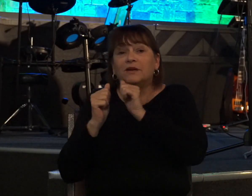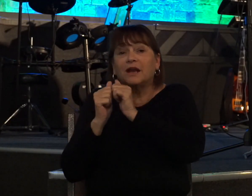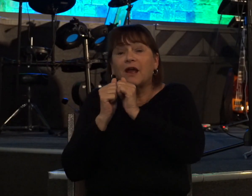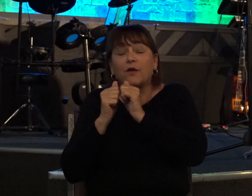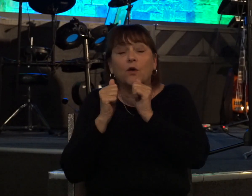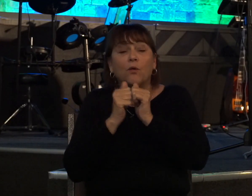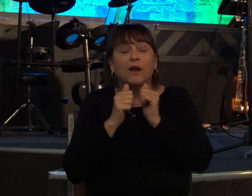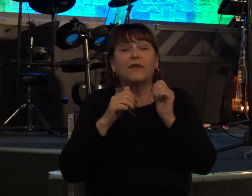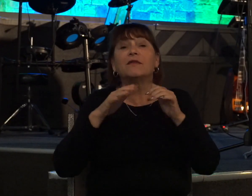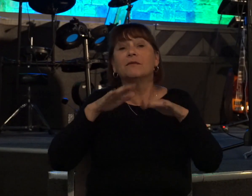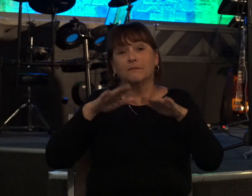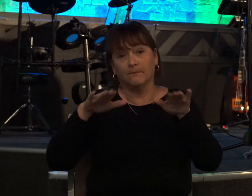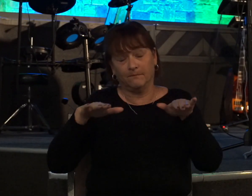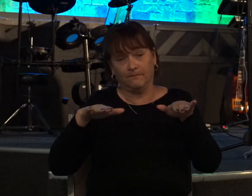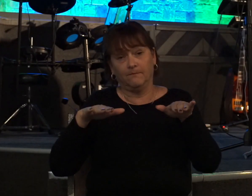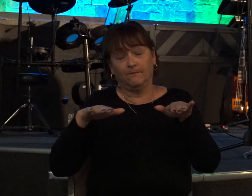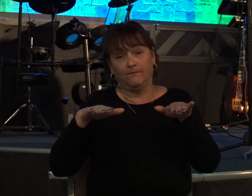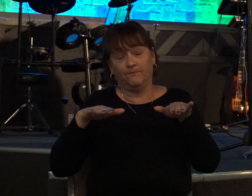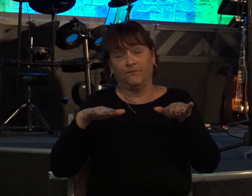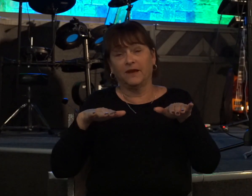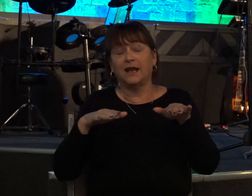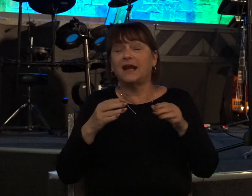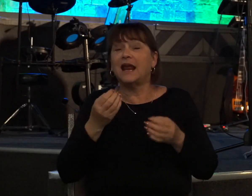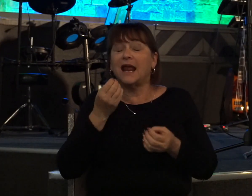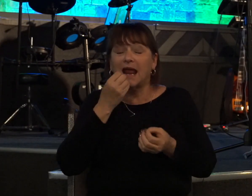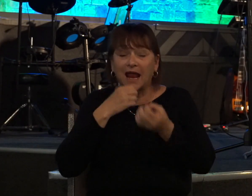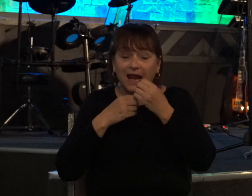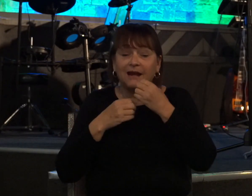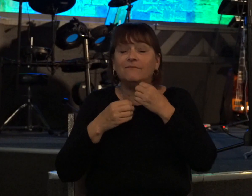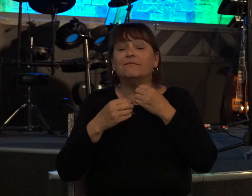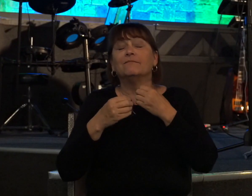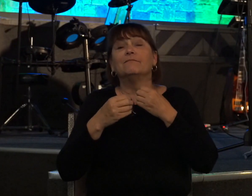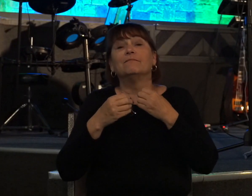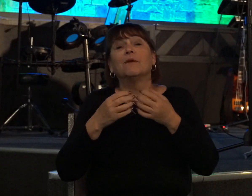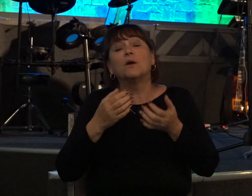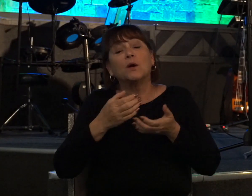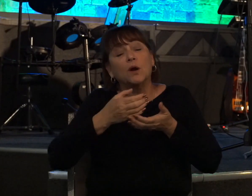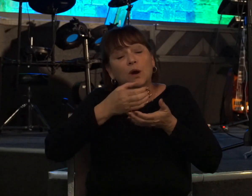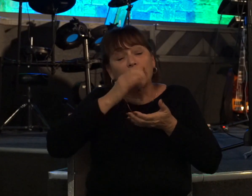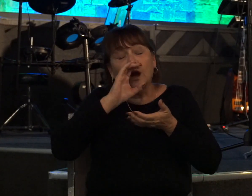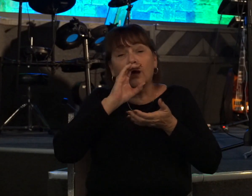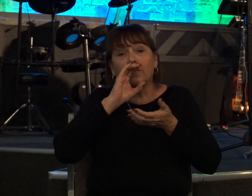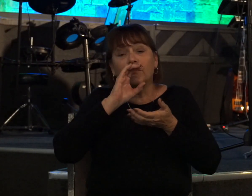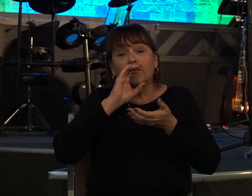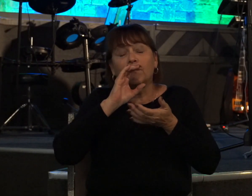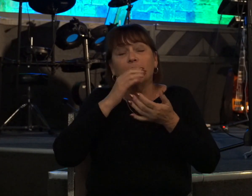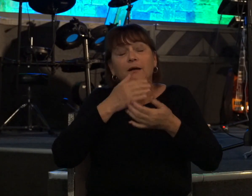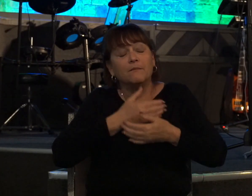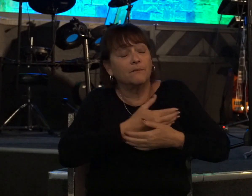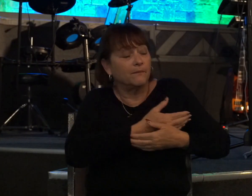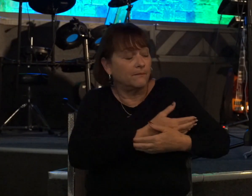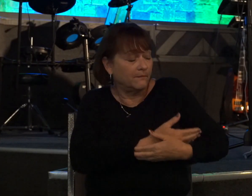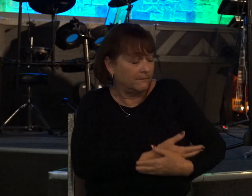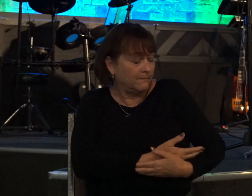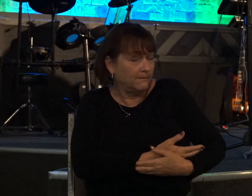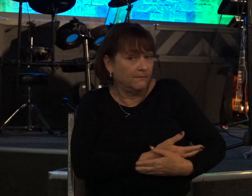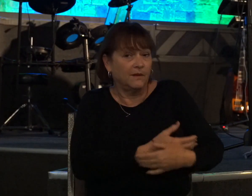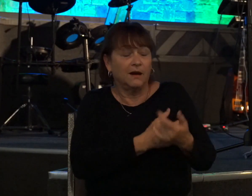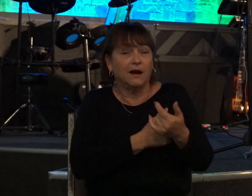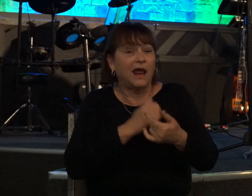his children it ate of his own food and drank from his own cup and lay in his bosom and it was like a daughter to him